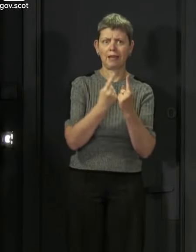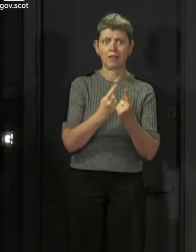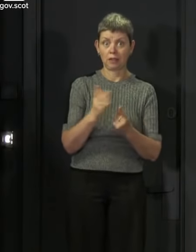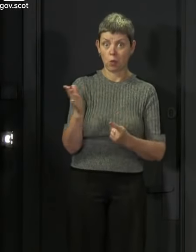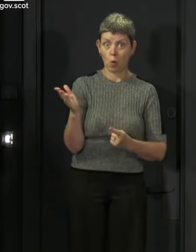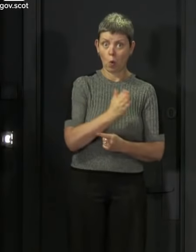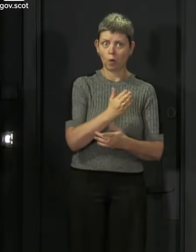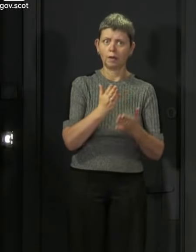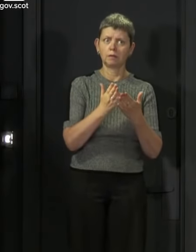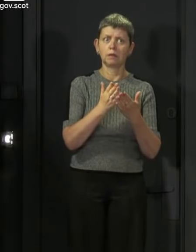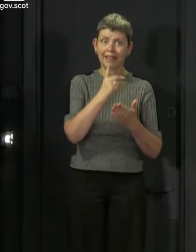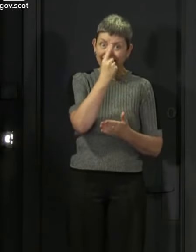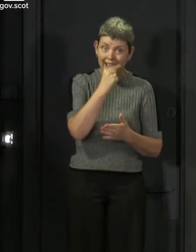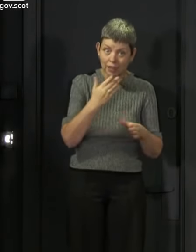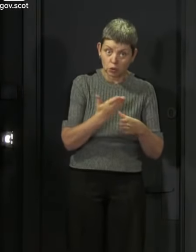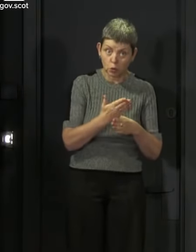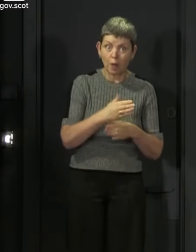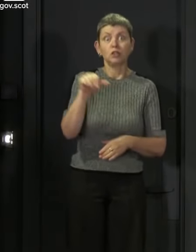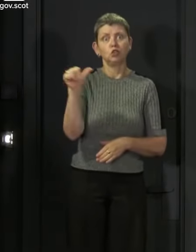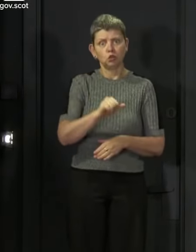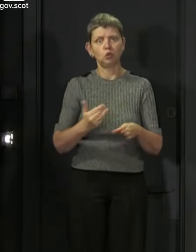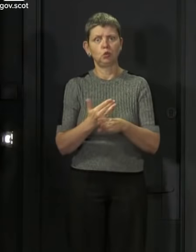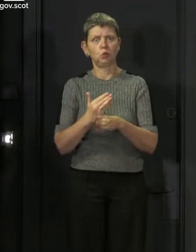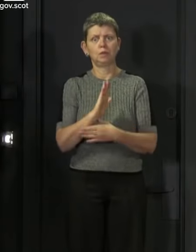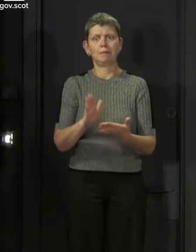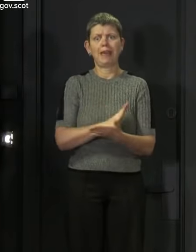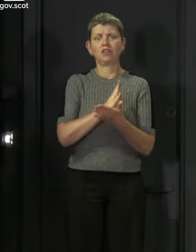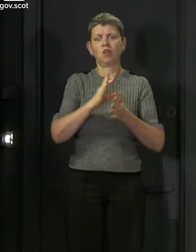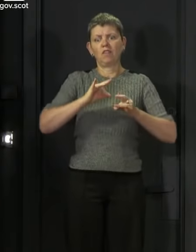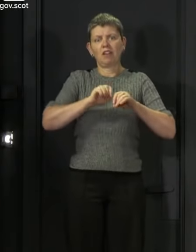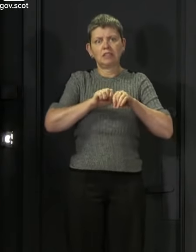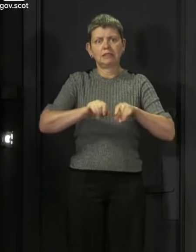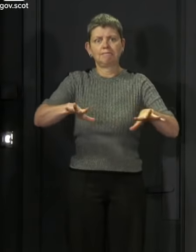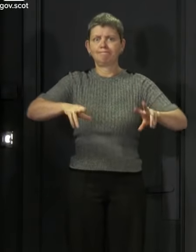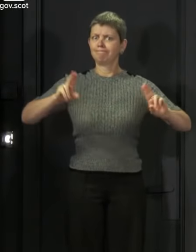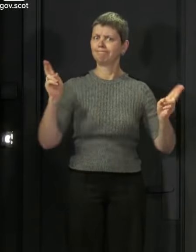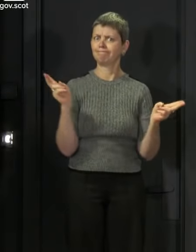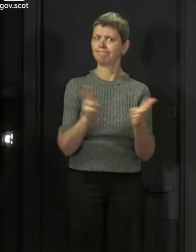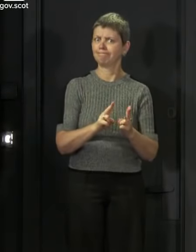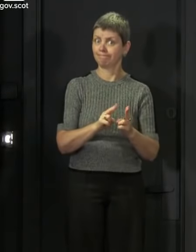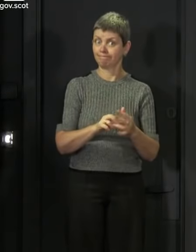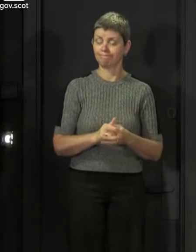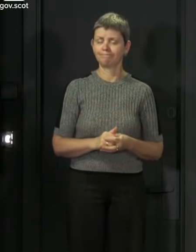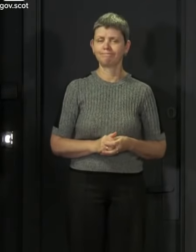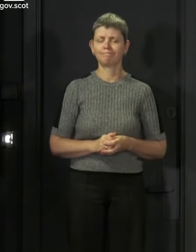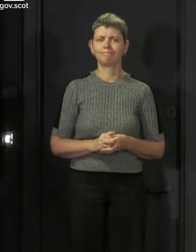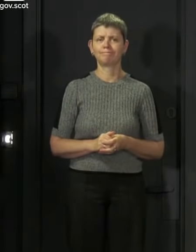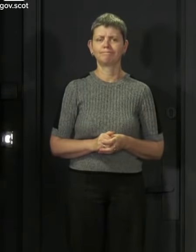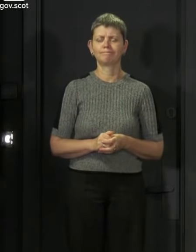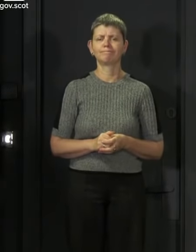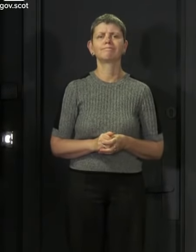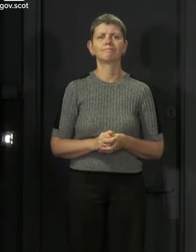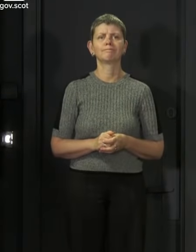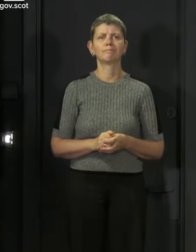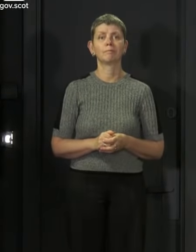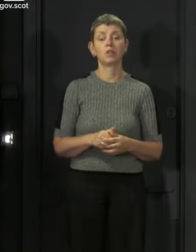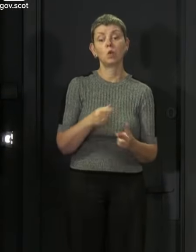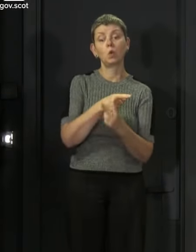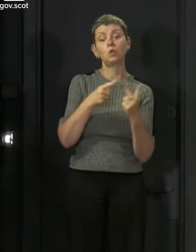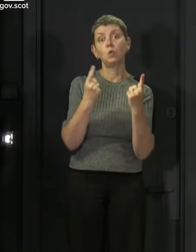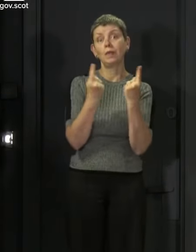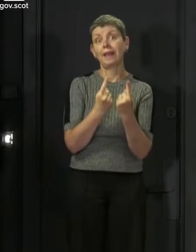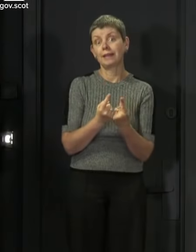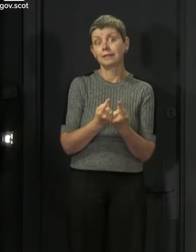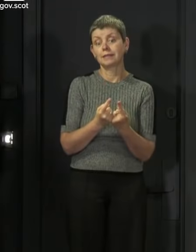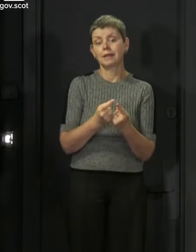have a duty to do to try to make sure that this virus doesn't spread again. But let me start with two of the things which will happen